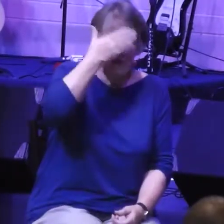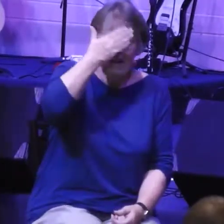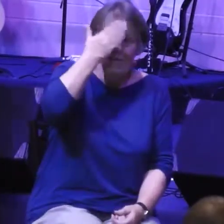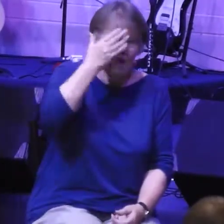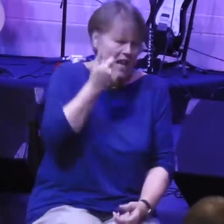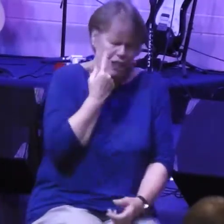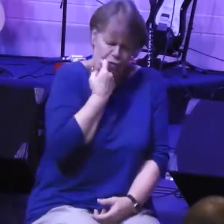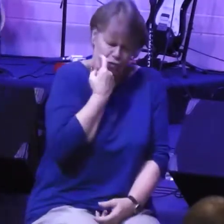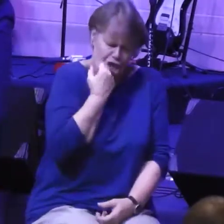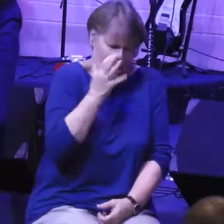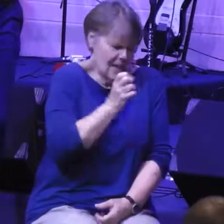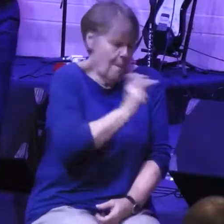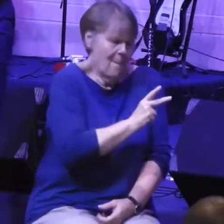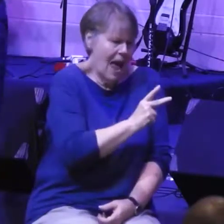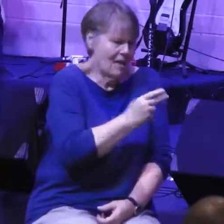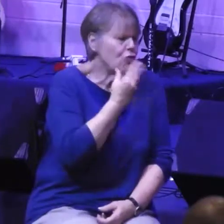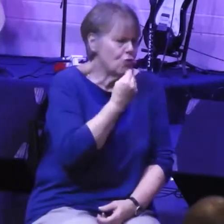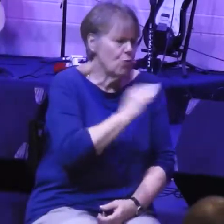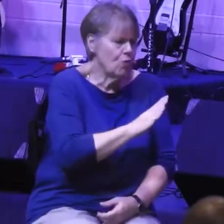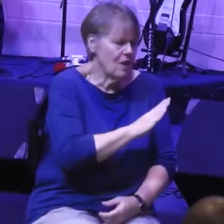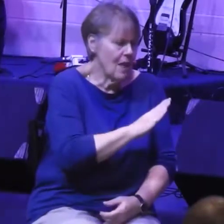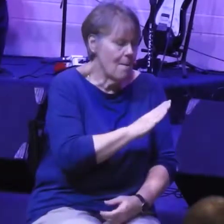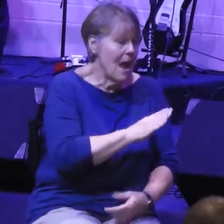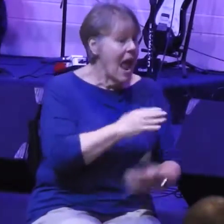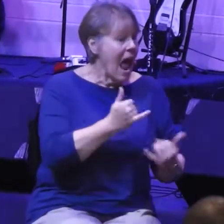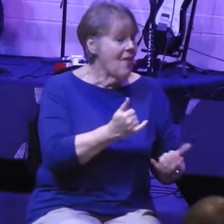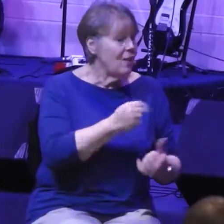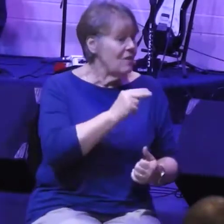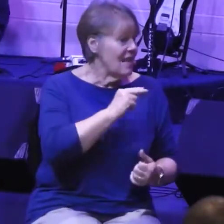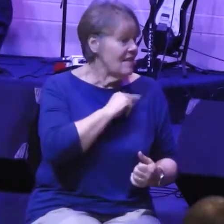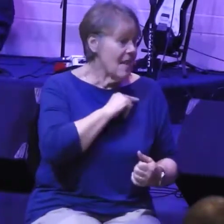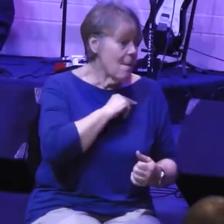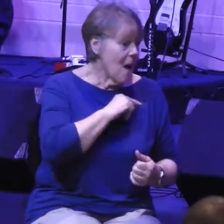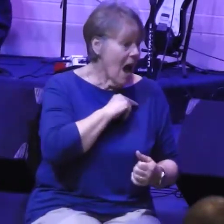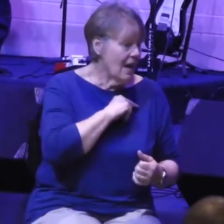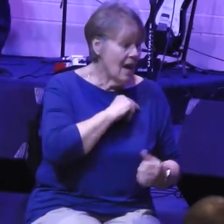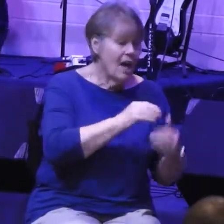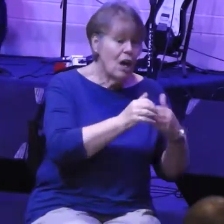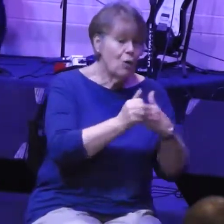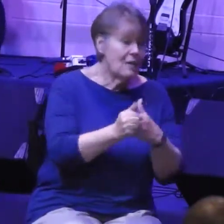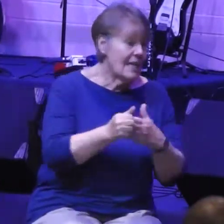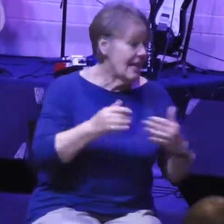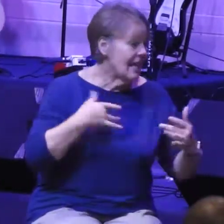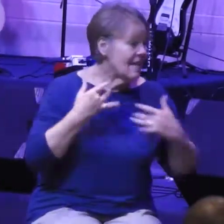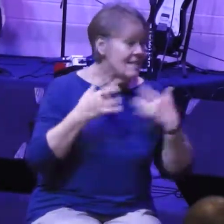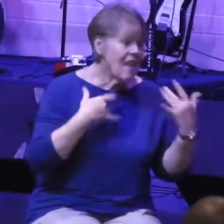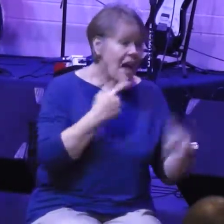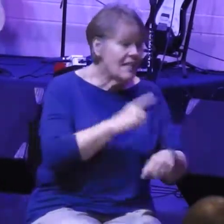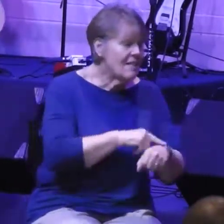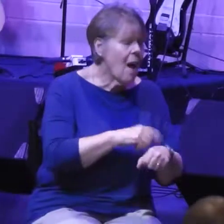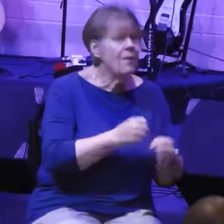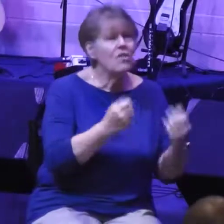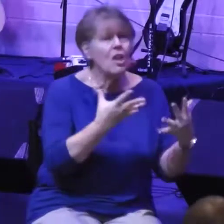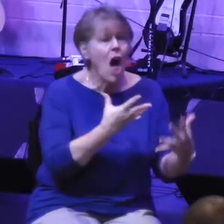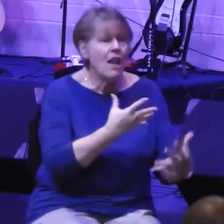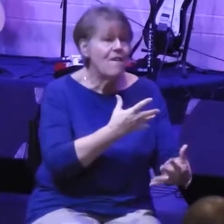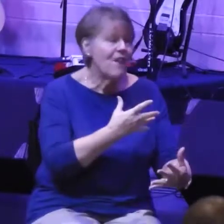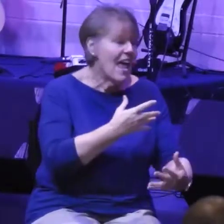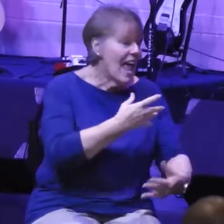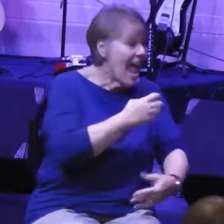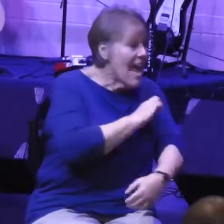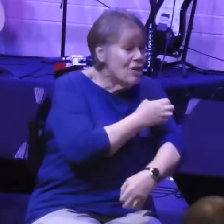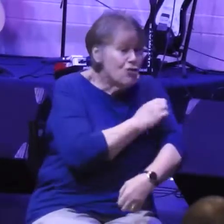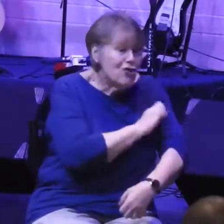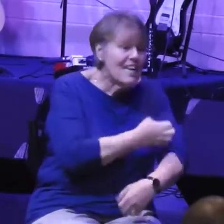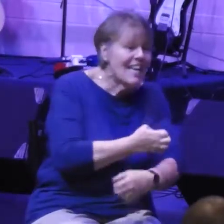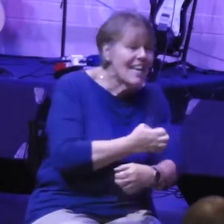returned. And there's this man named Nehemiah who's leading this very exciting time in the life of God's people. There's energy, there's movement. Nehemiah has